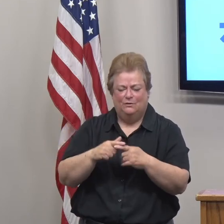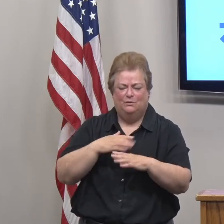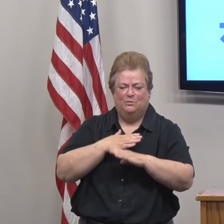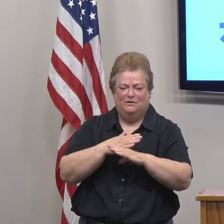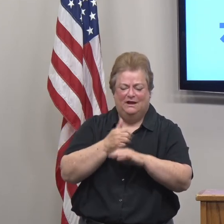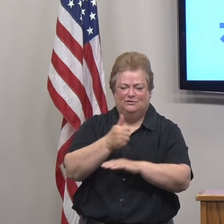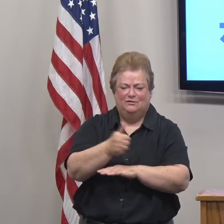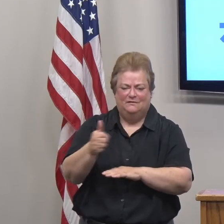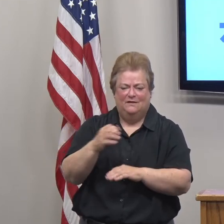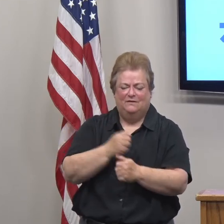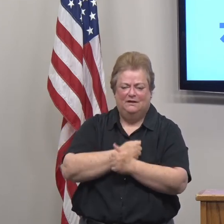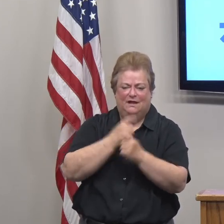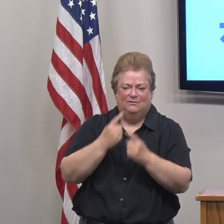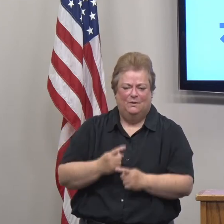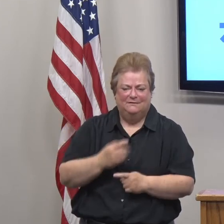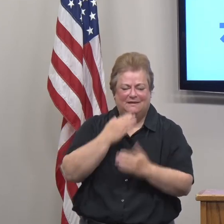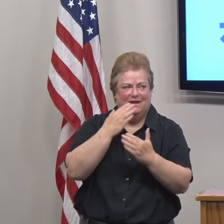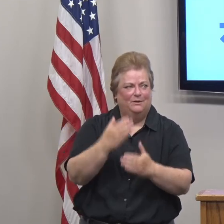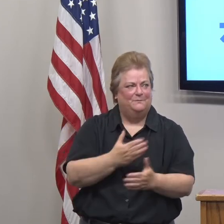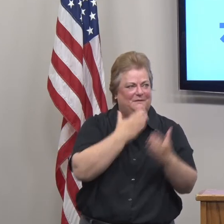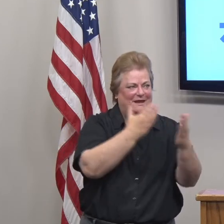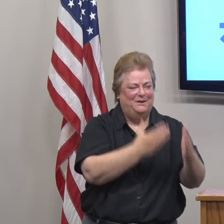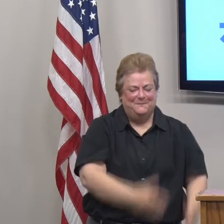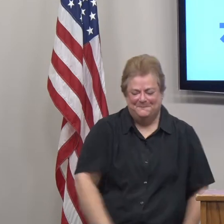yourself and your loved ones thank you so much